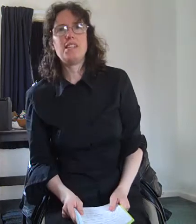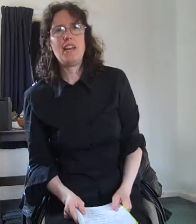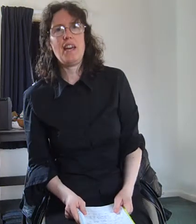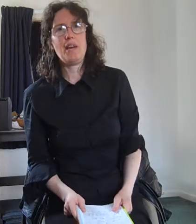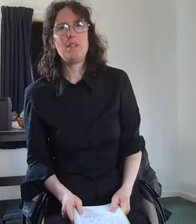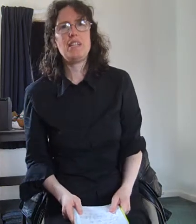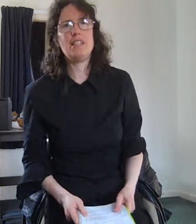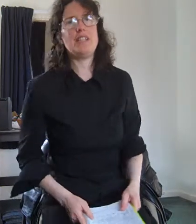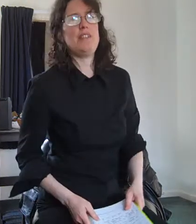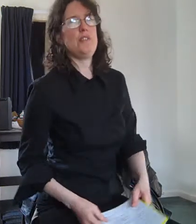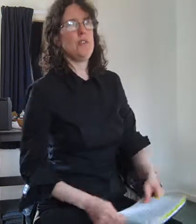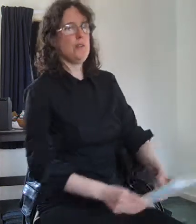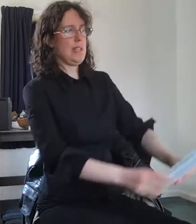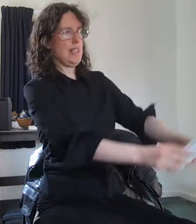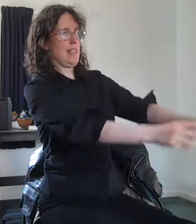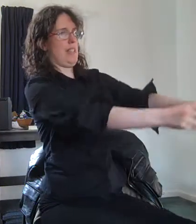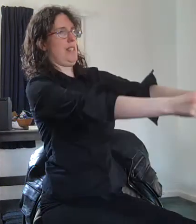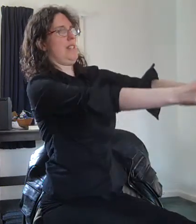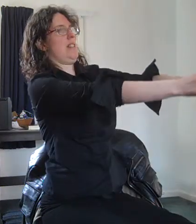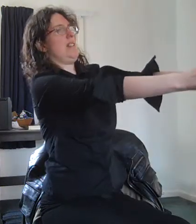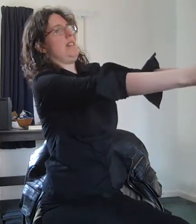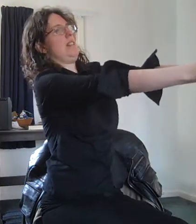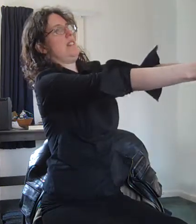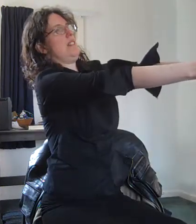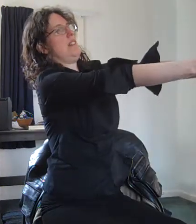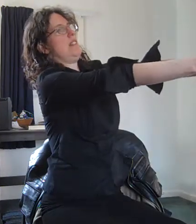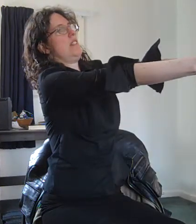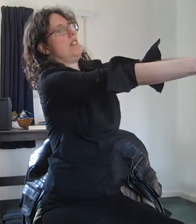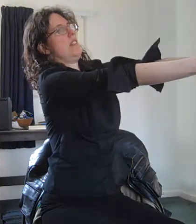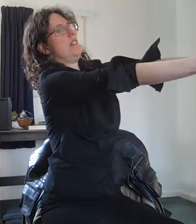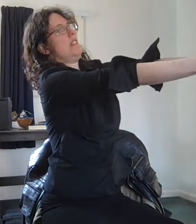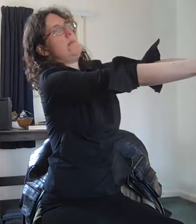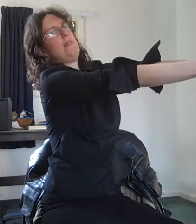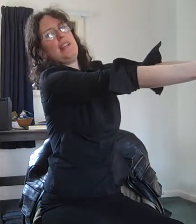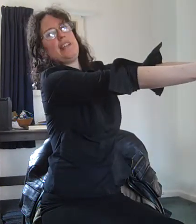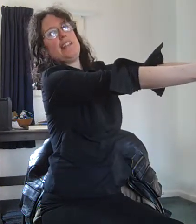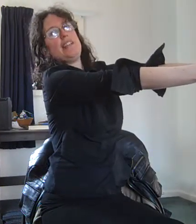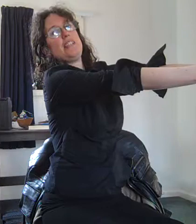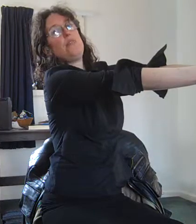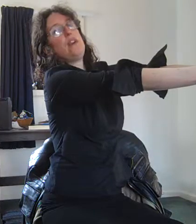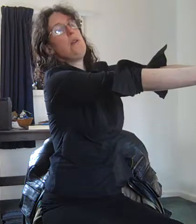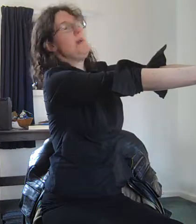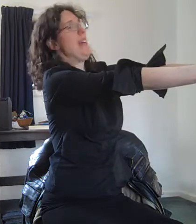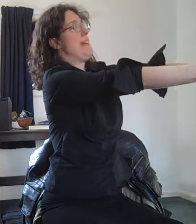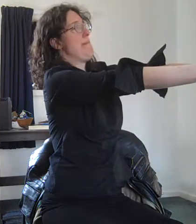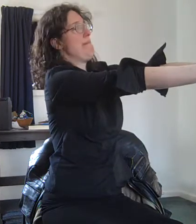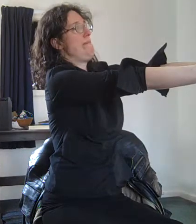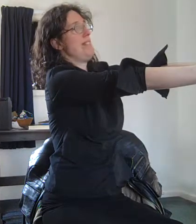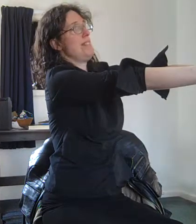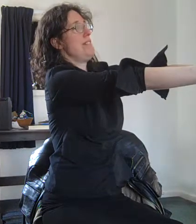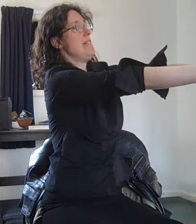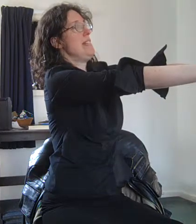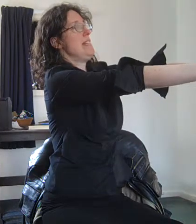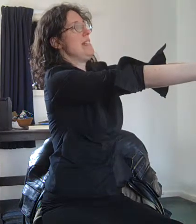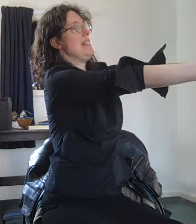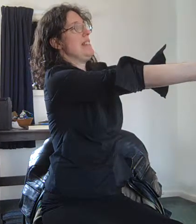is how it is if you're holding something this far away to read it